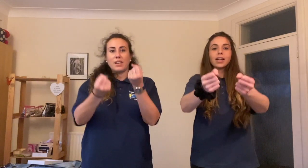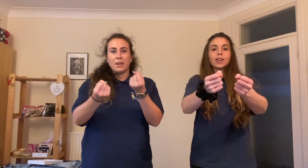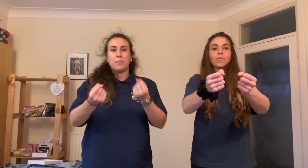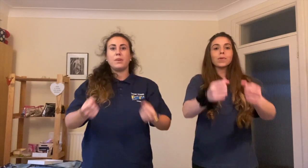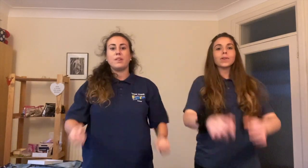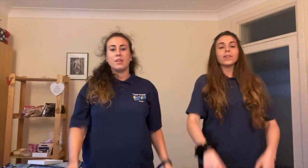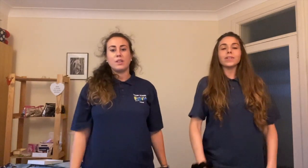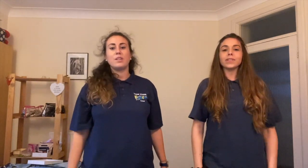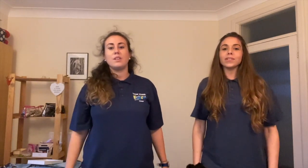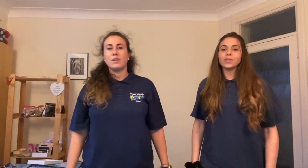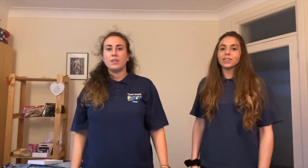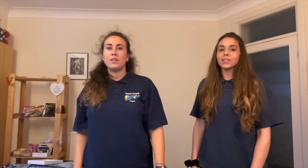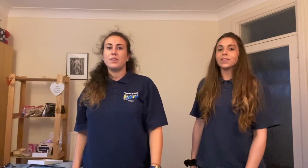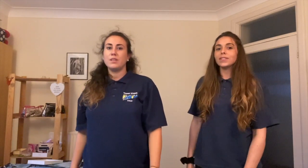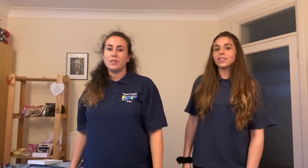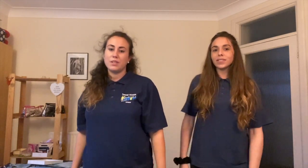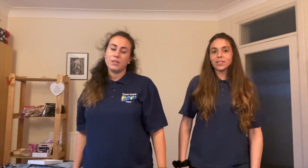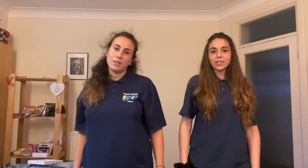Unbreakable